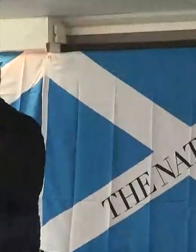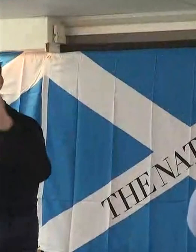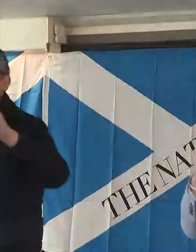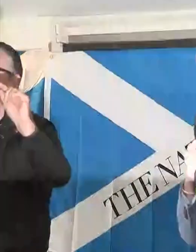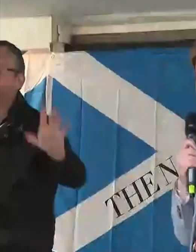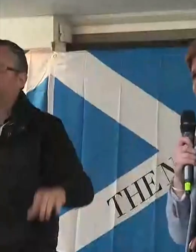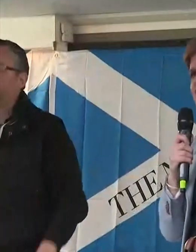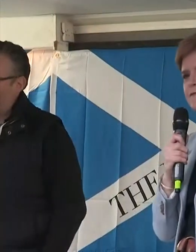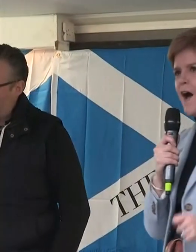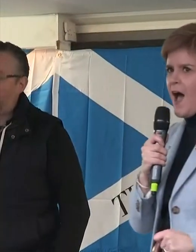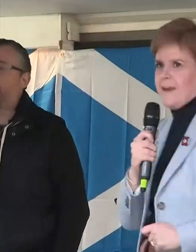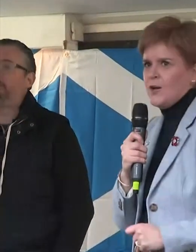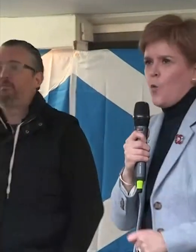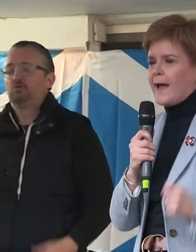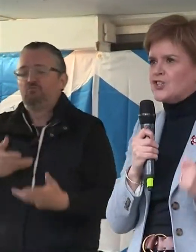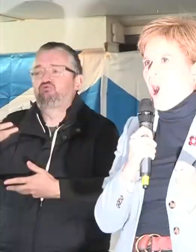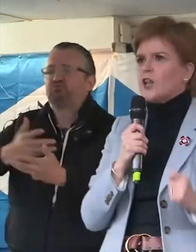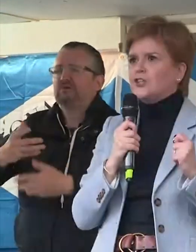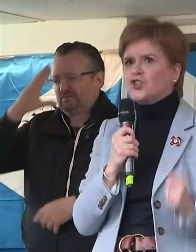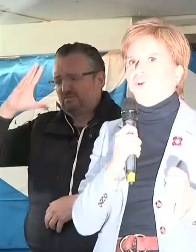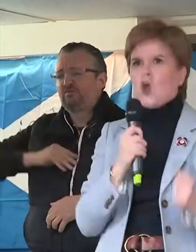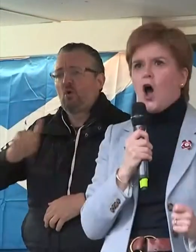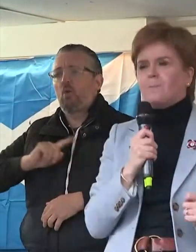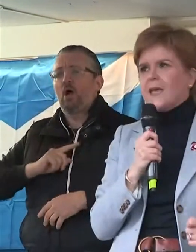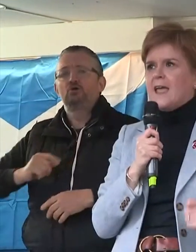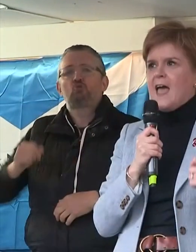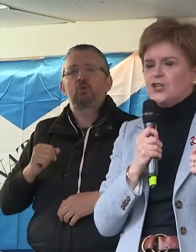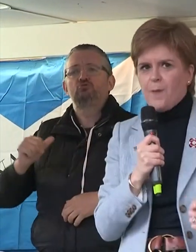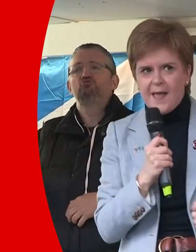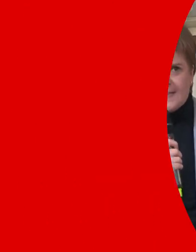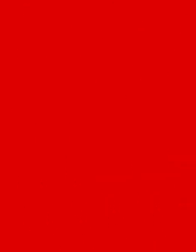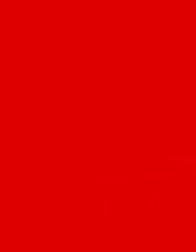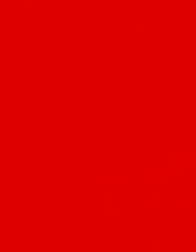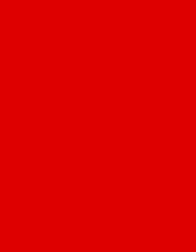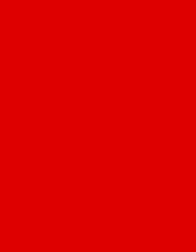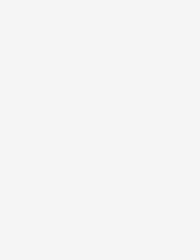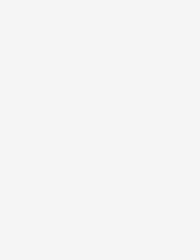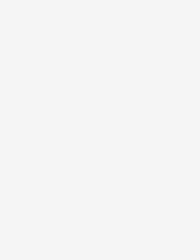and justify why Scotland should not be independent.